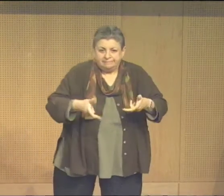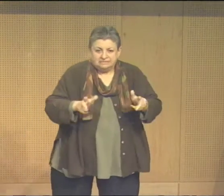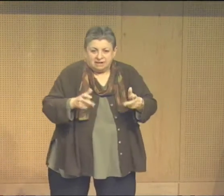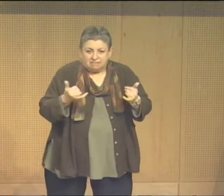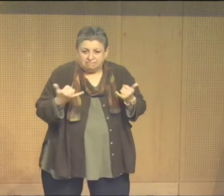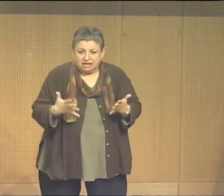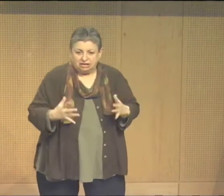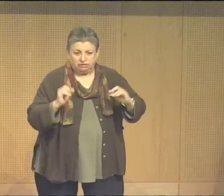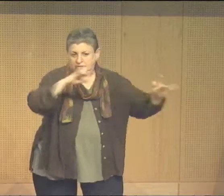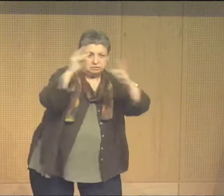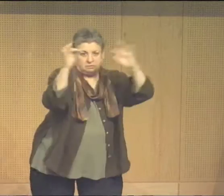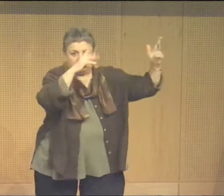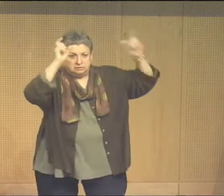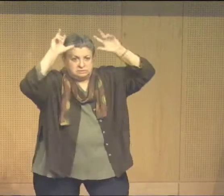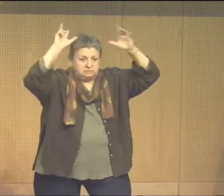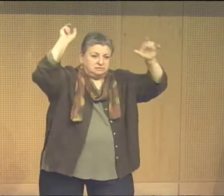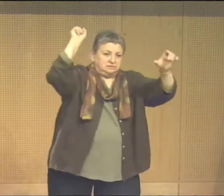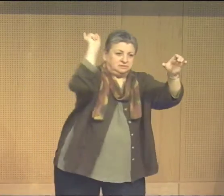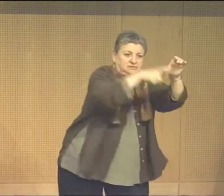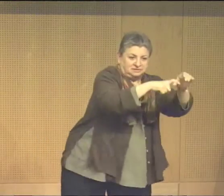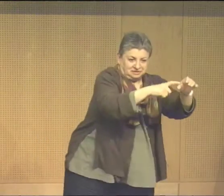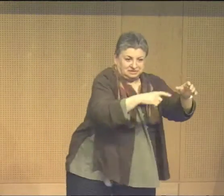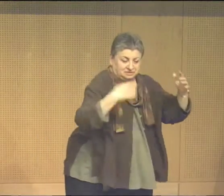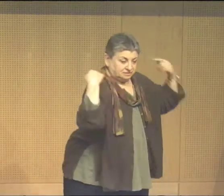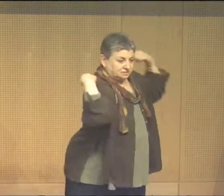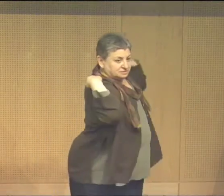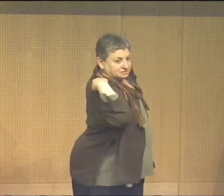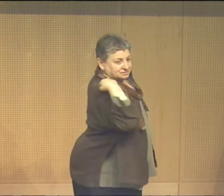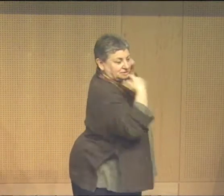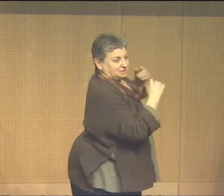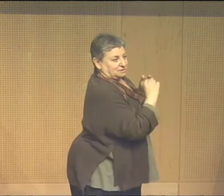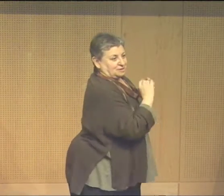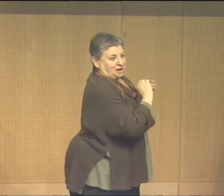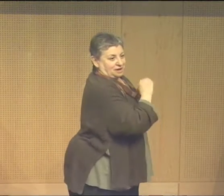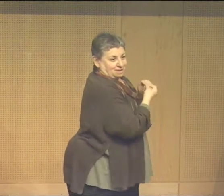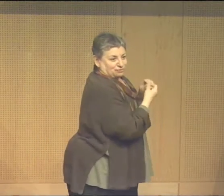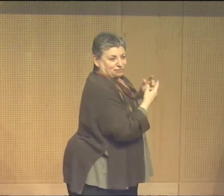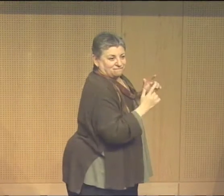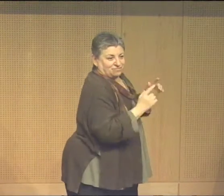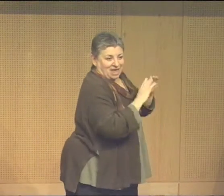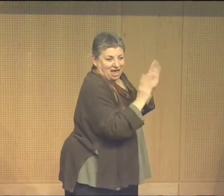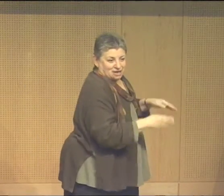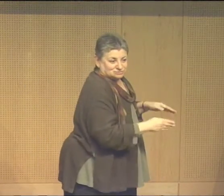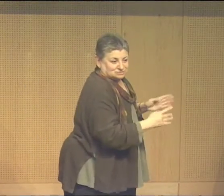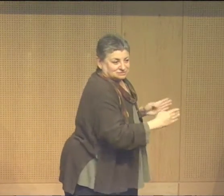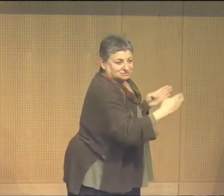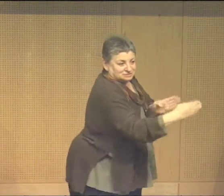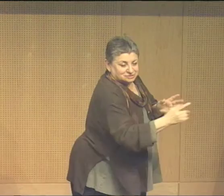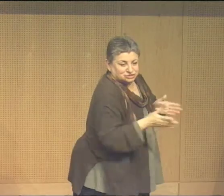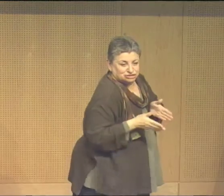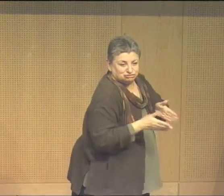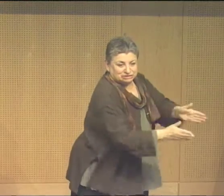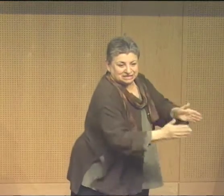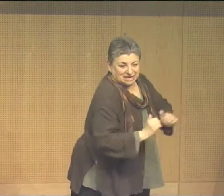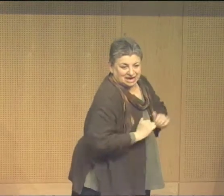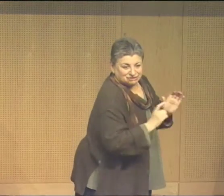envelope and so I know I caused havoc in the post office and then when I got to the letter